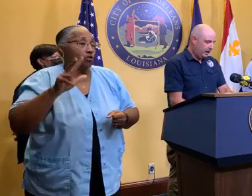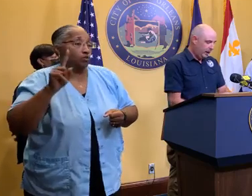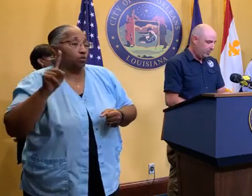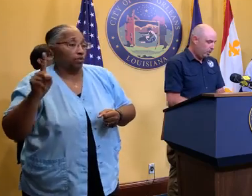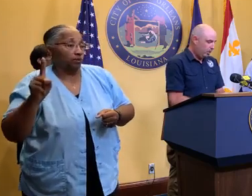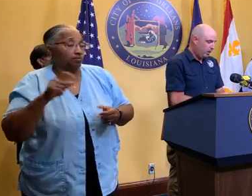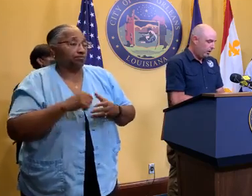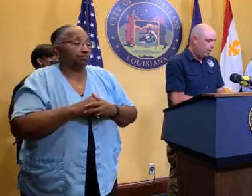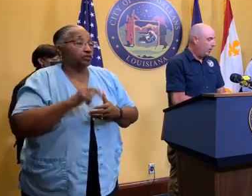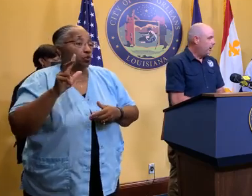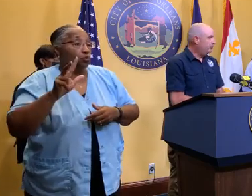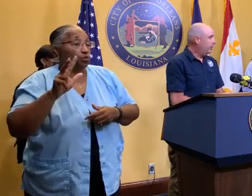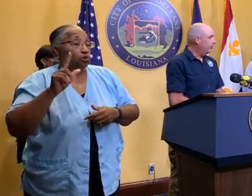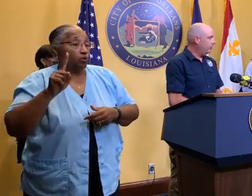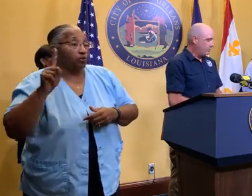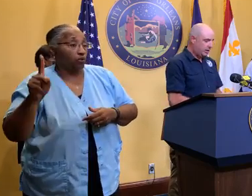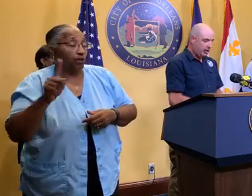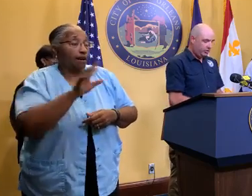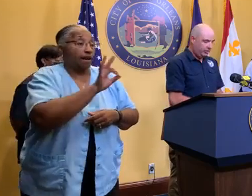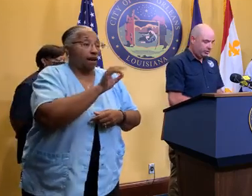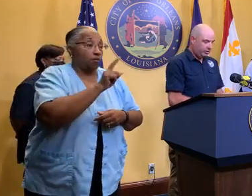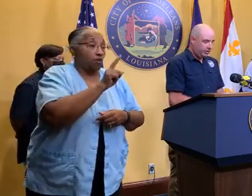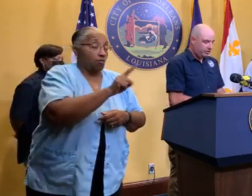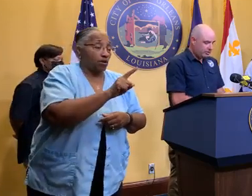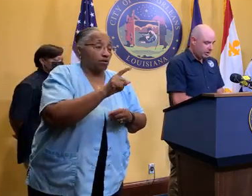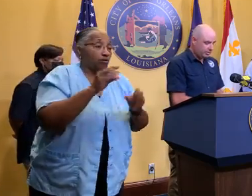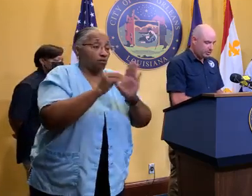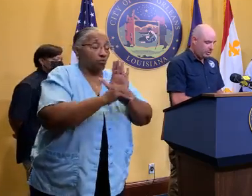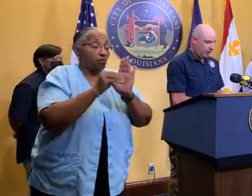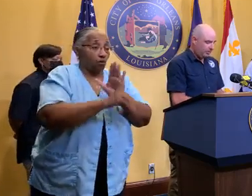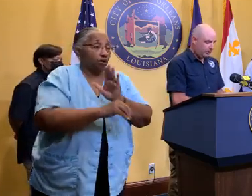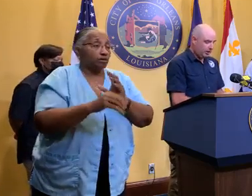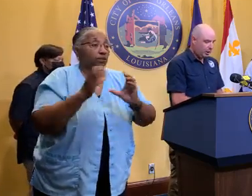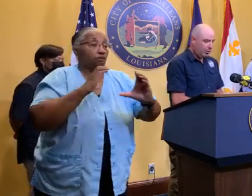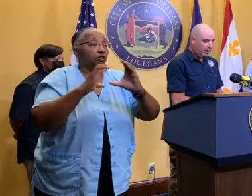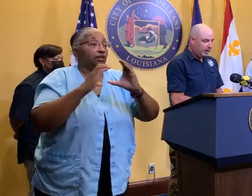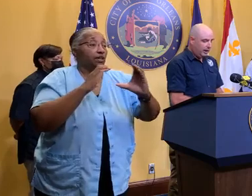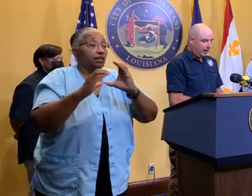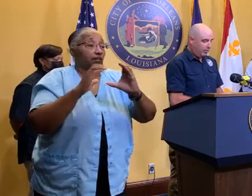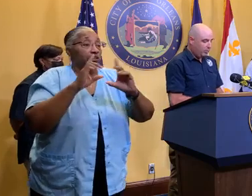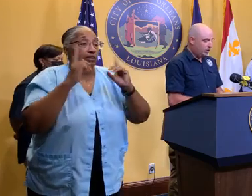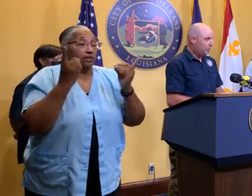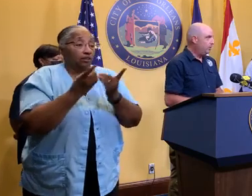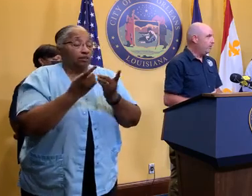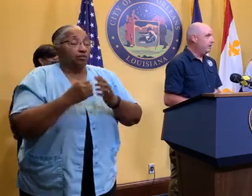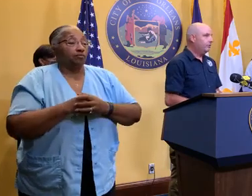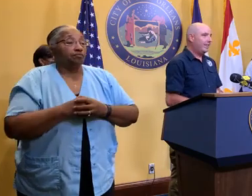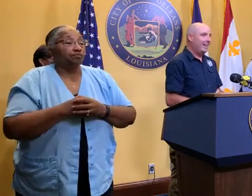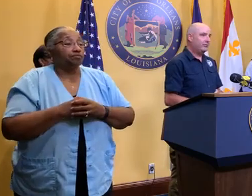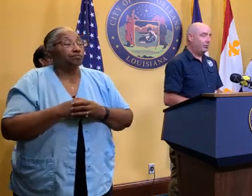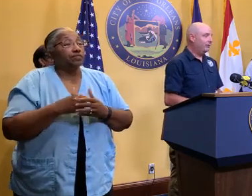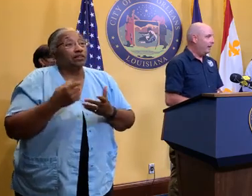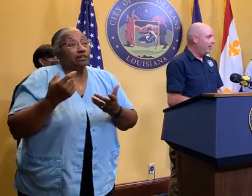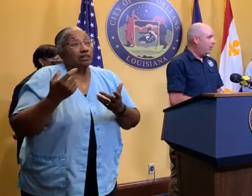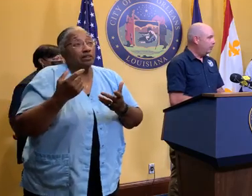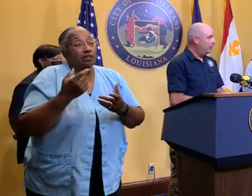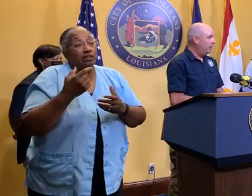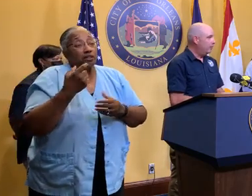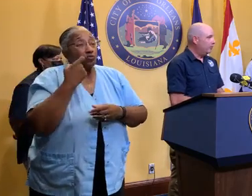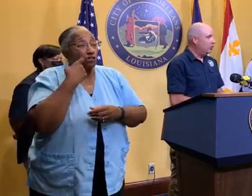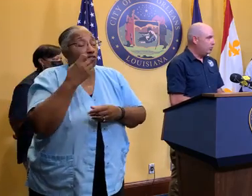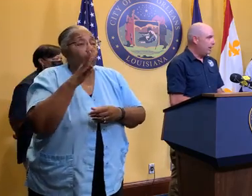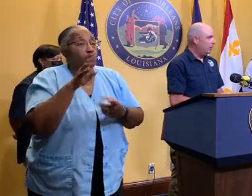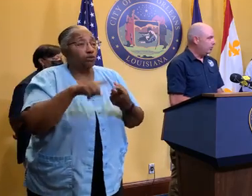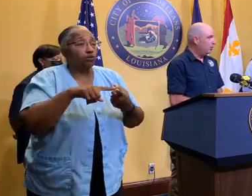311 and 911, our Orleans-Paris communications district, I just talked with Tyrell a moment ago. Just within these last four or five hours,